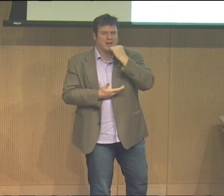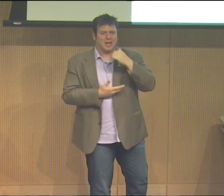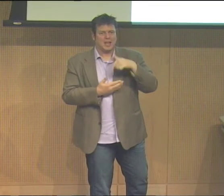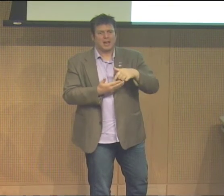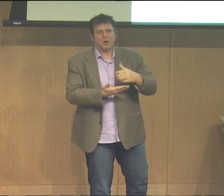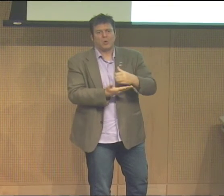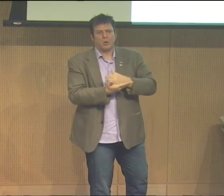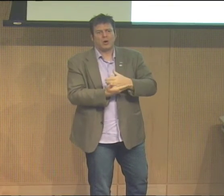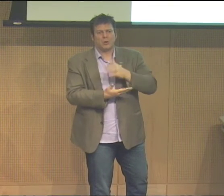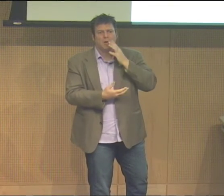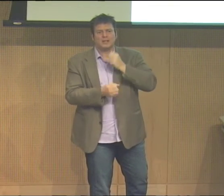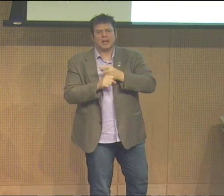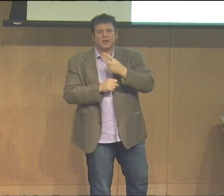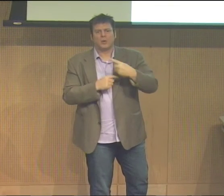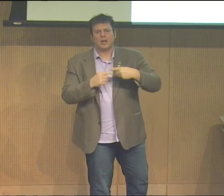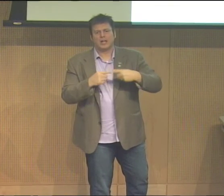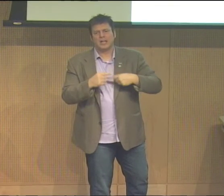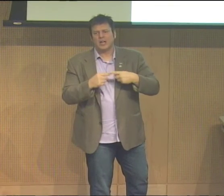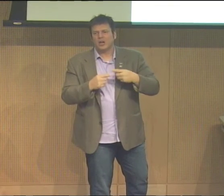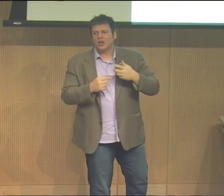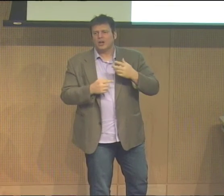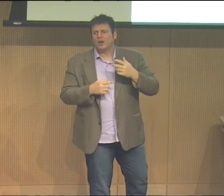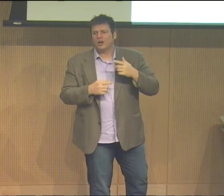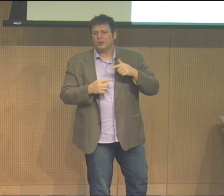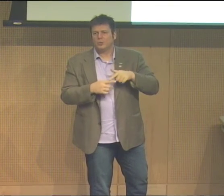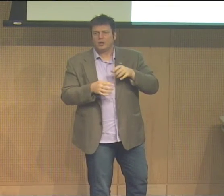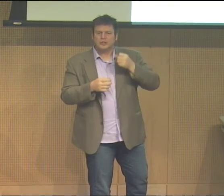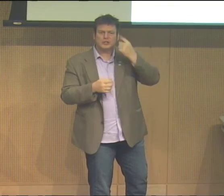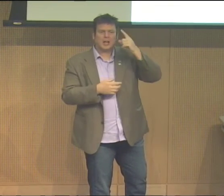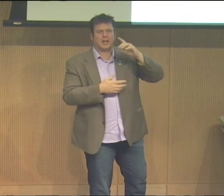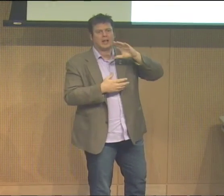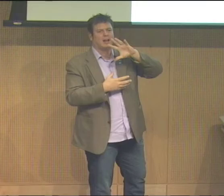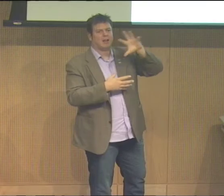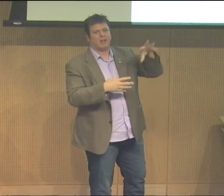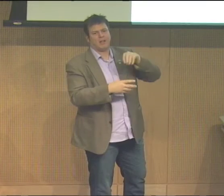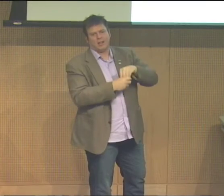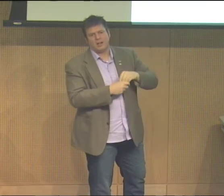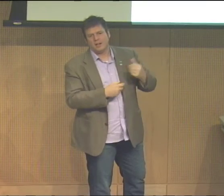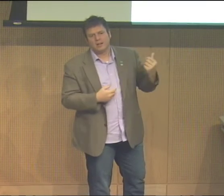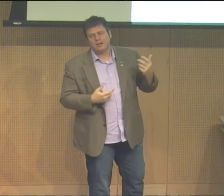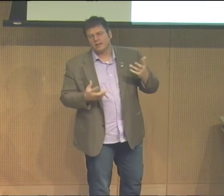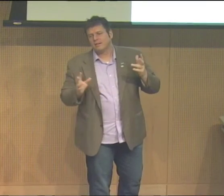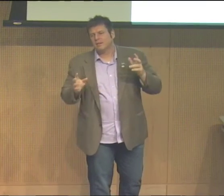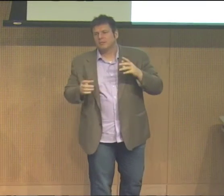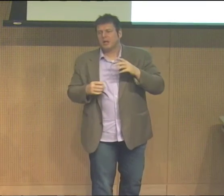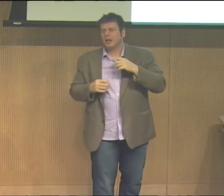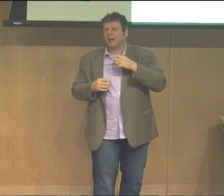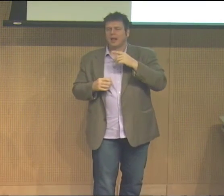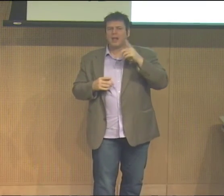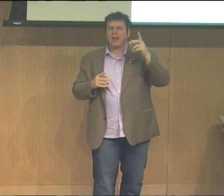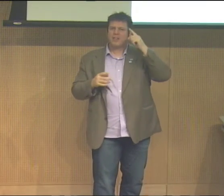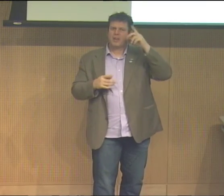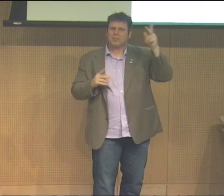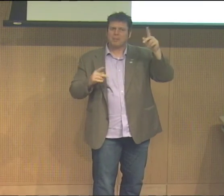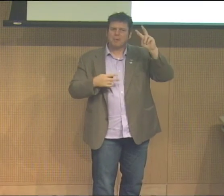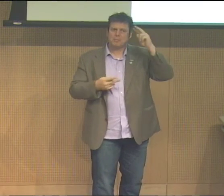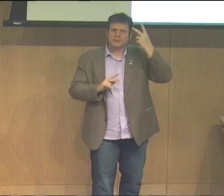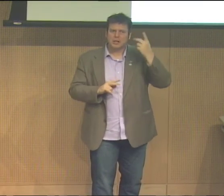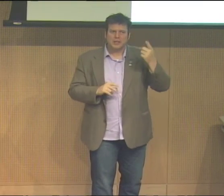about that if you look every day throughout the year and of course you will understand everything right that's including the idea of the deaf